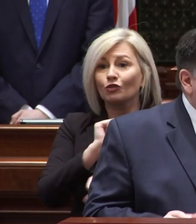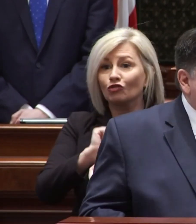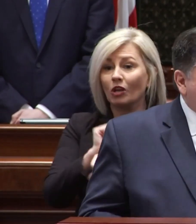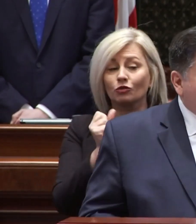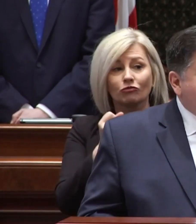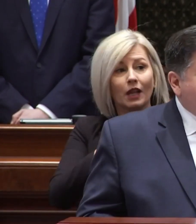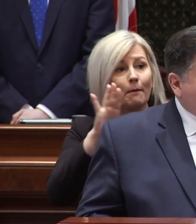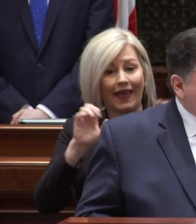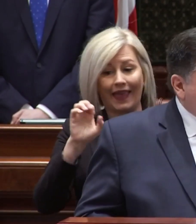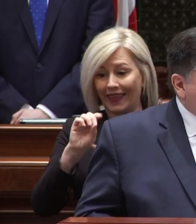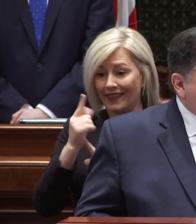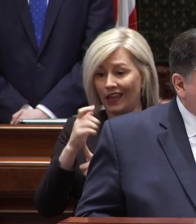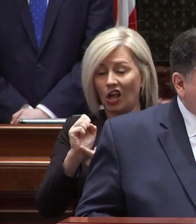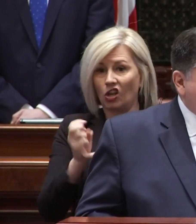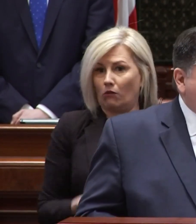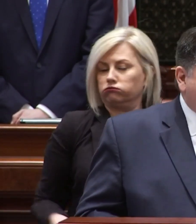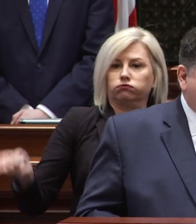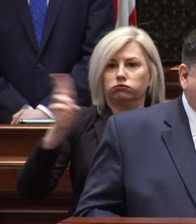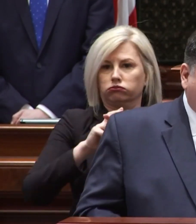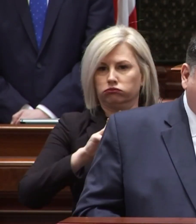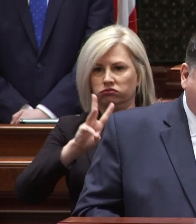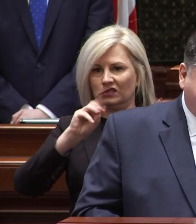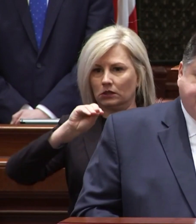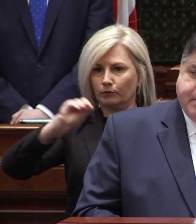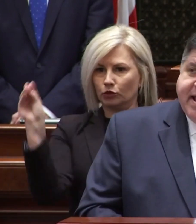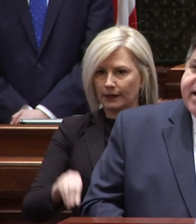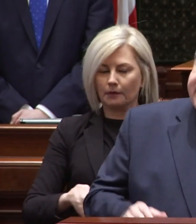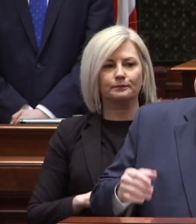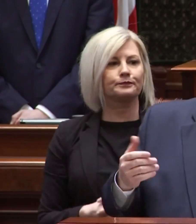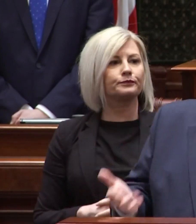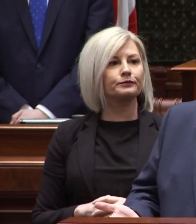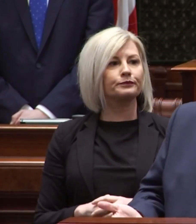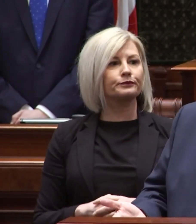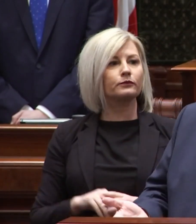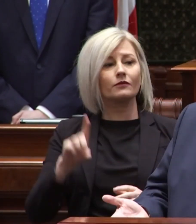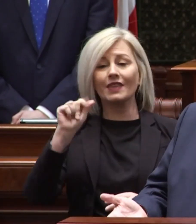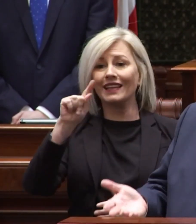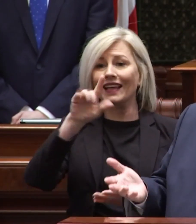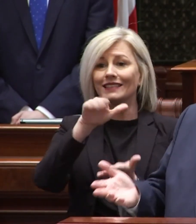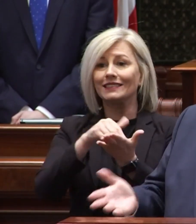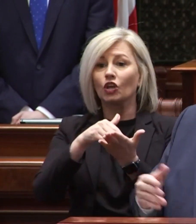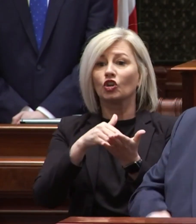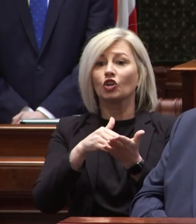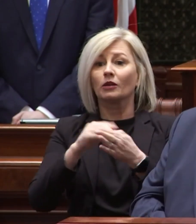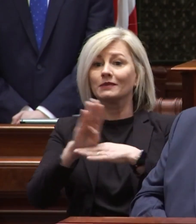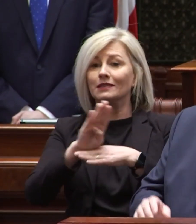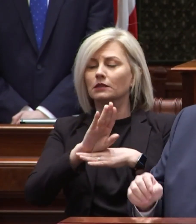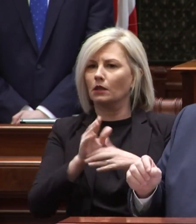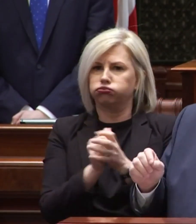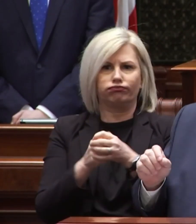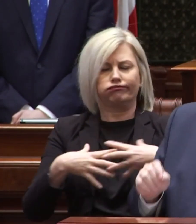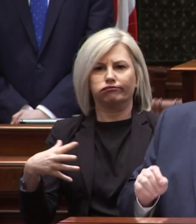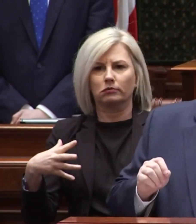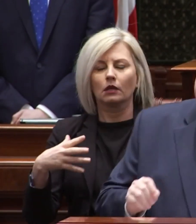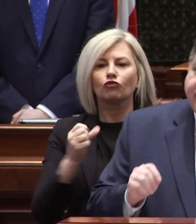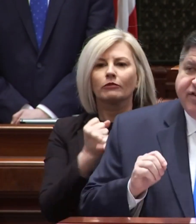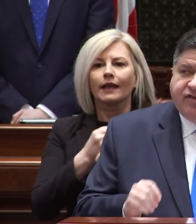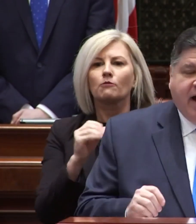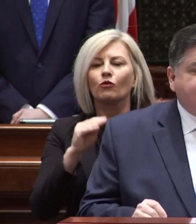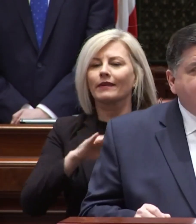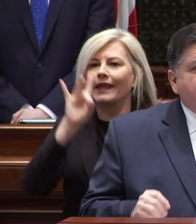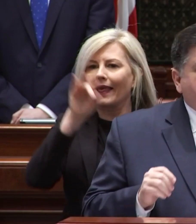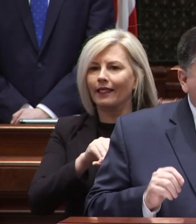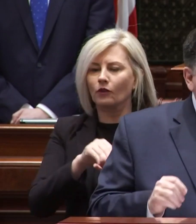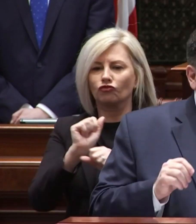created by edge has jumped nearly 60 percent the data center industry is booming in illinois creating more than 8